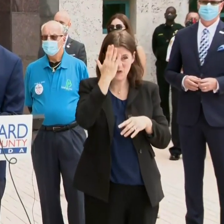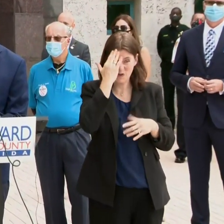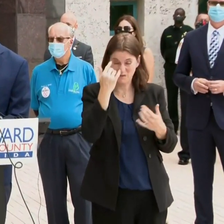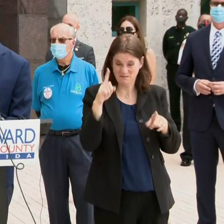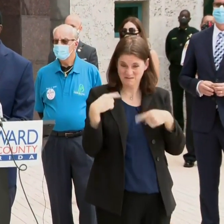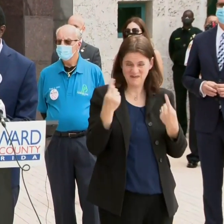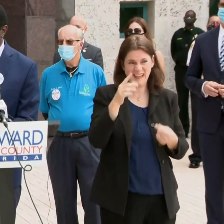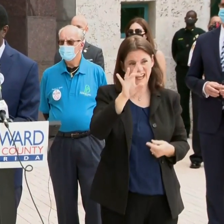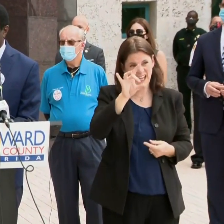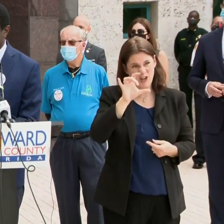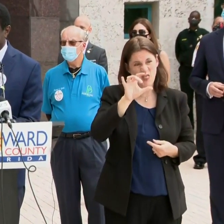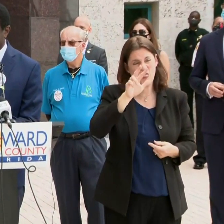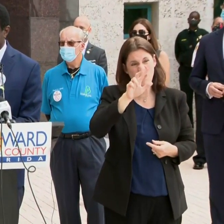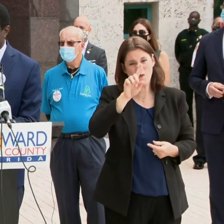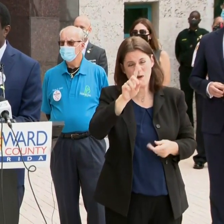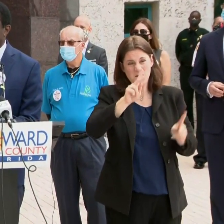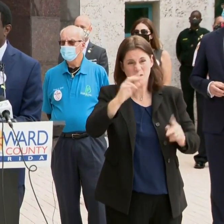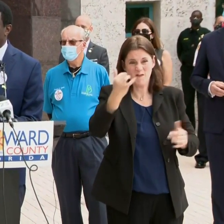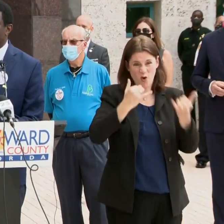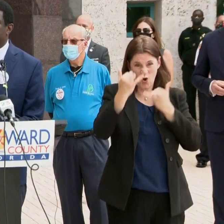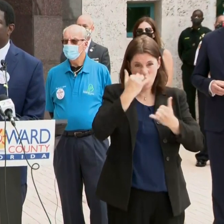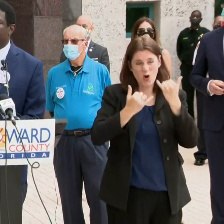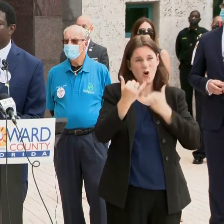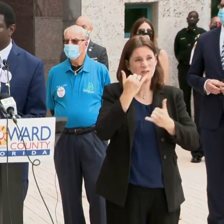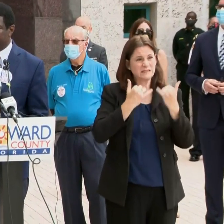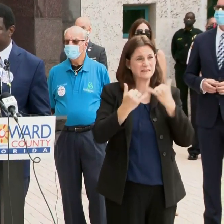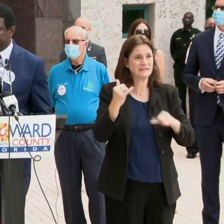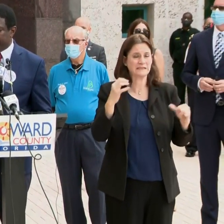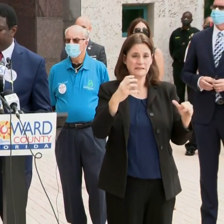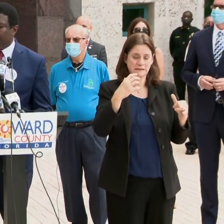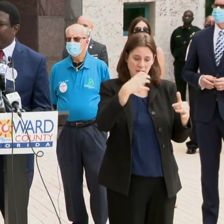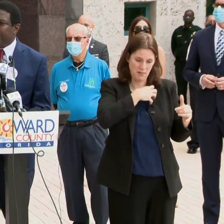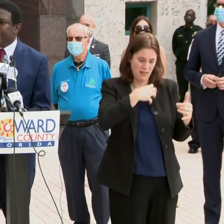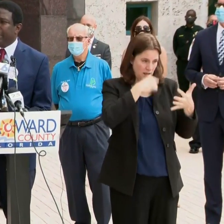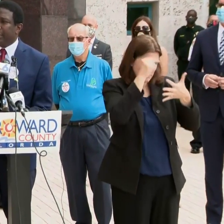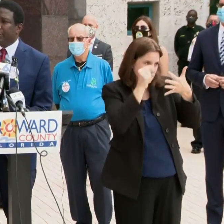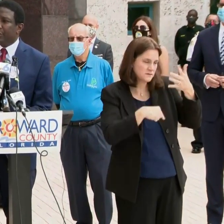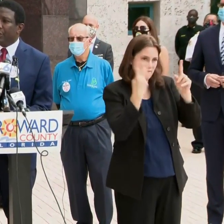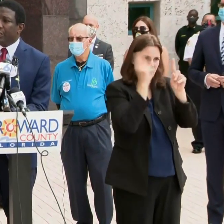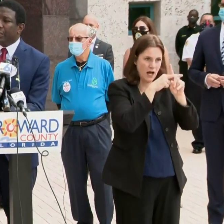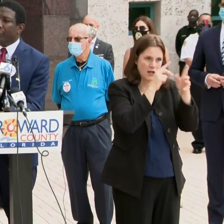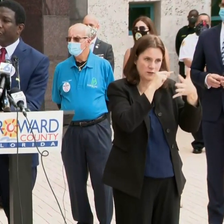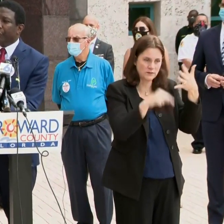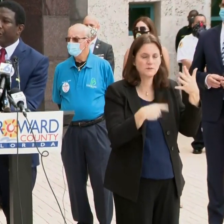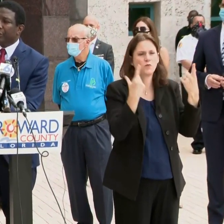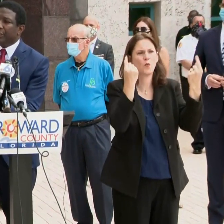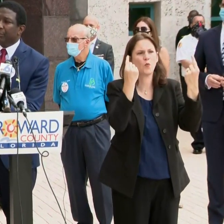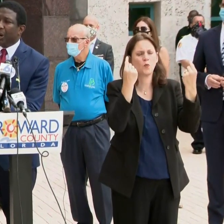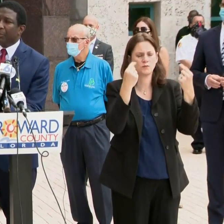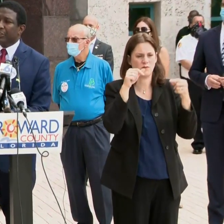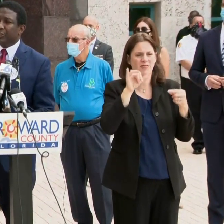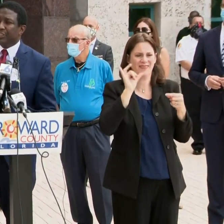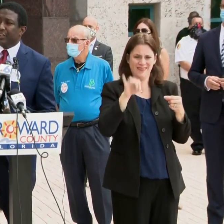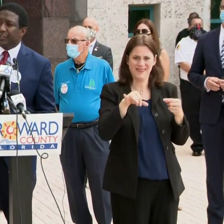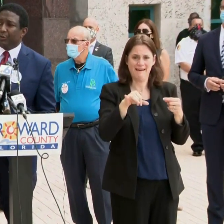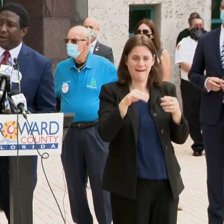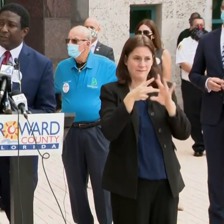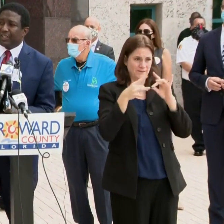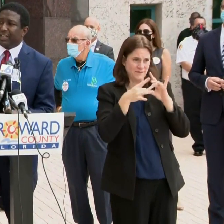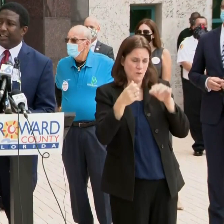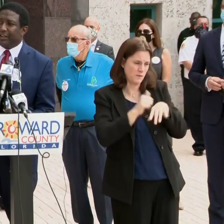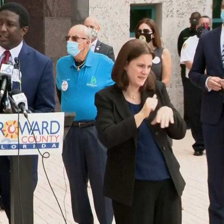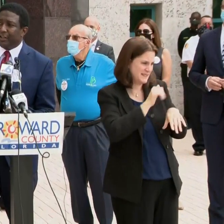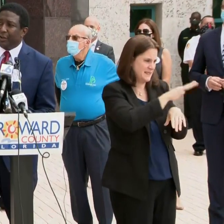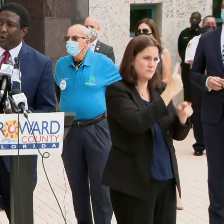831 complaints. And what we do when we get these complaints is they're referred to the proper jurisdiction,